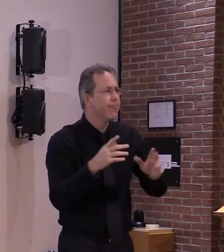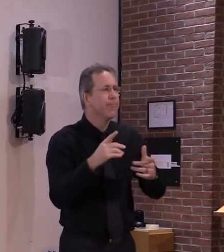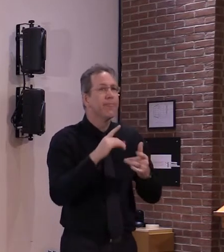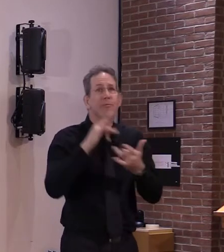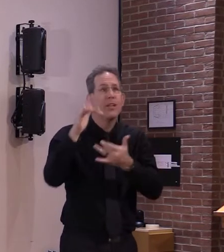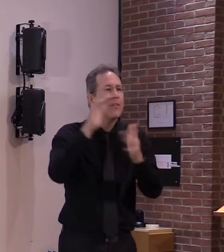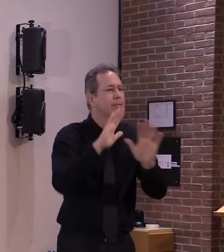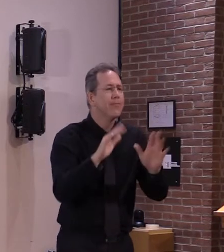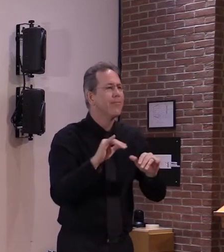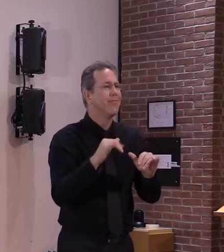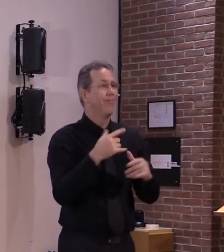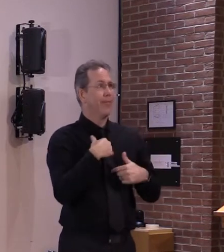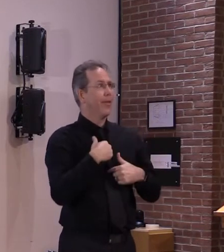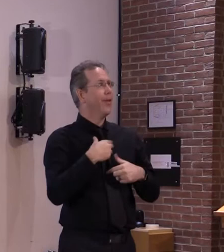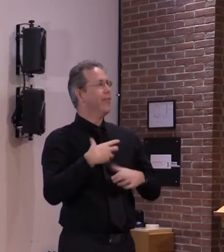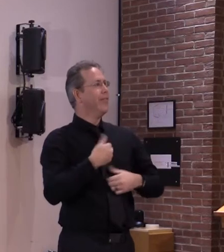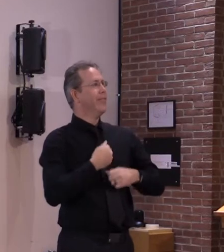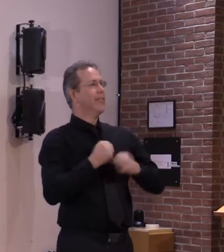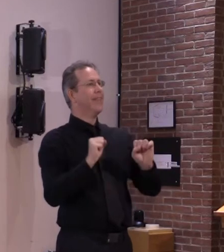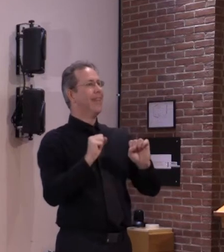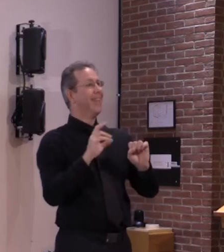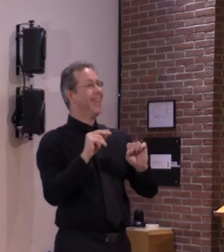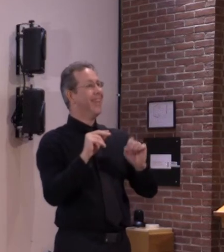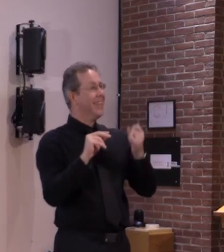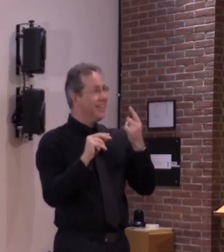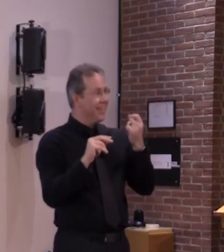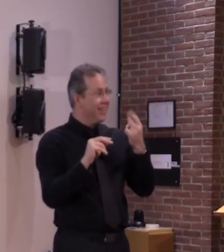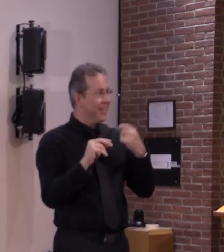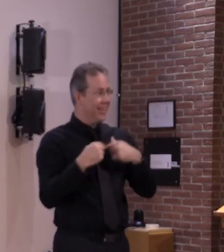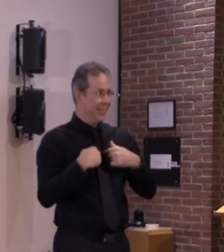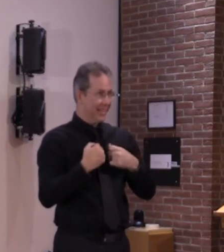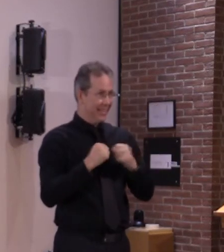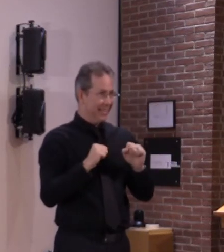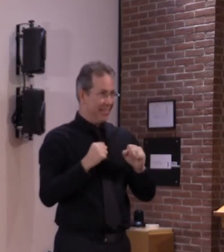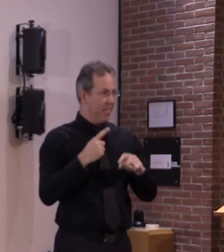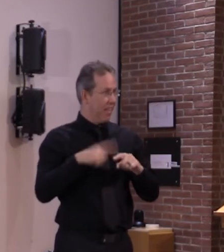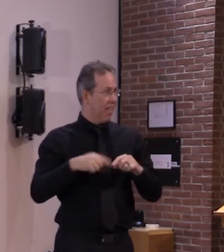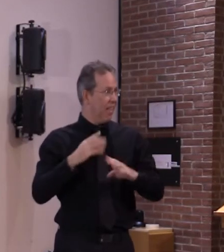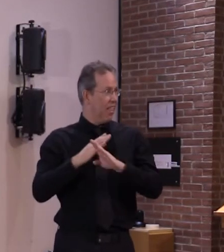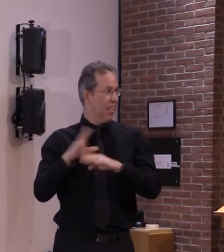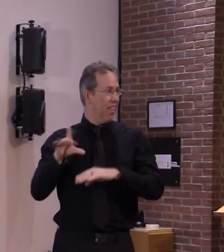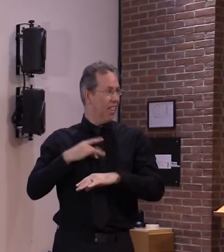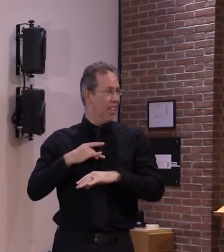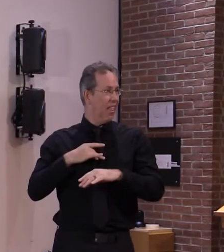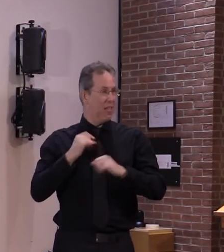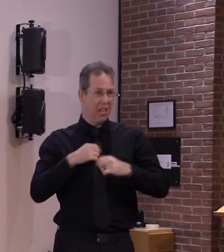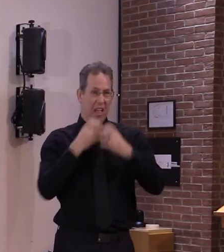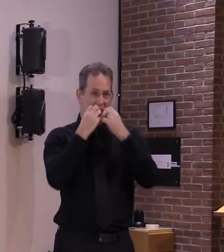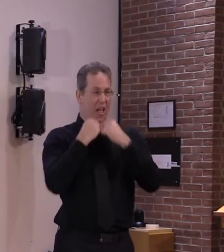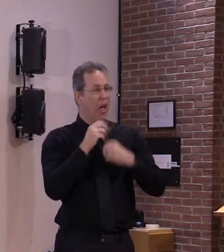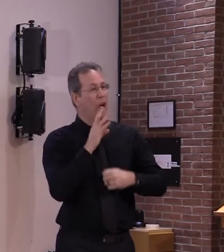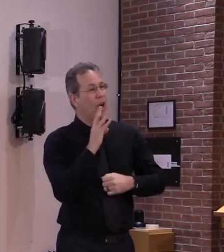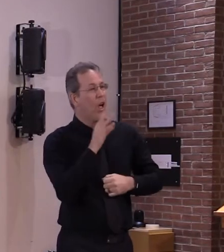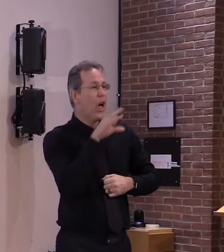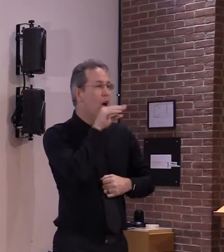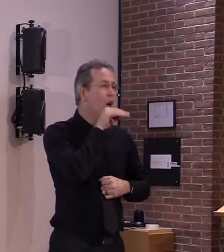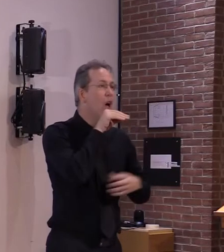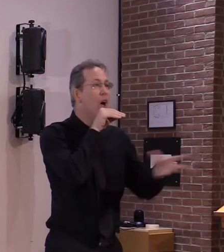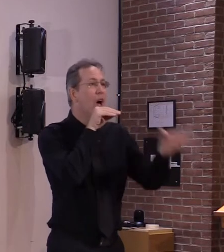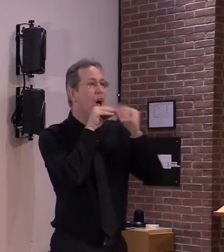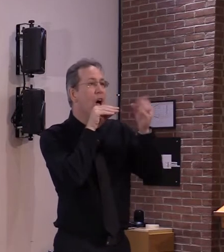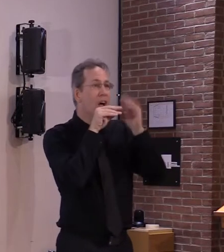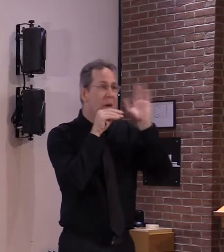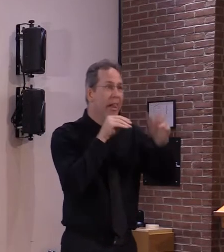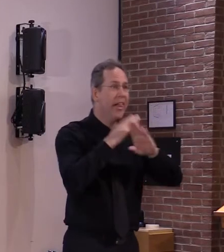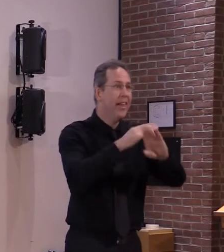have enough information on whether you could still transmit the virus to someone else even once we do learn this there are a